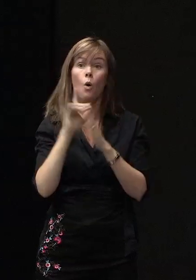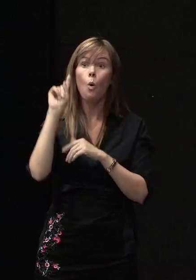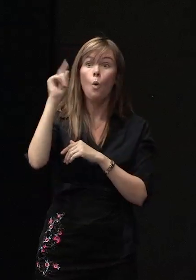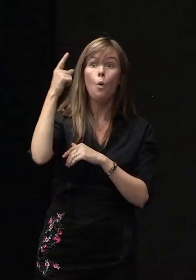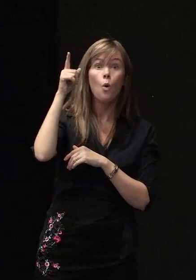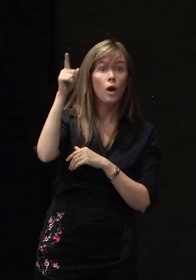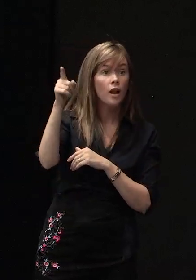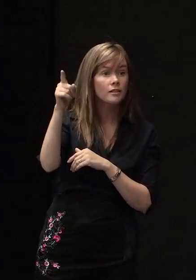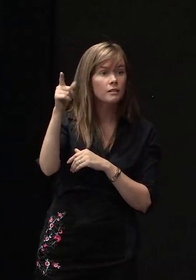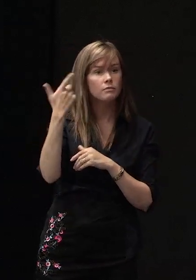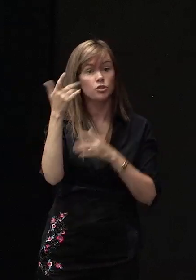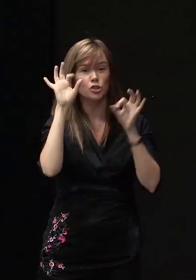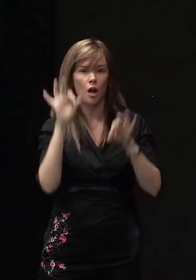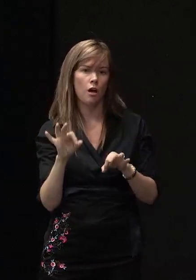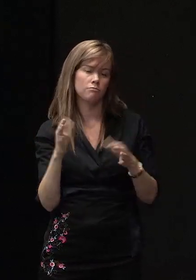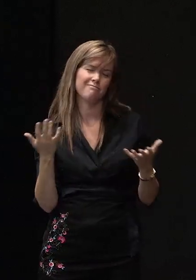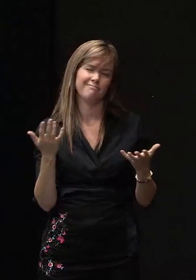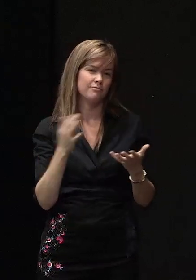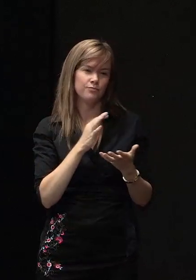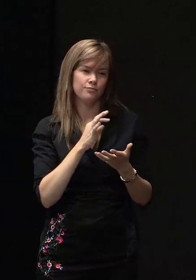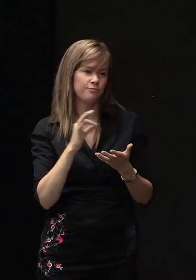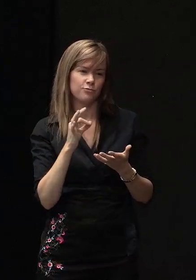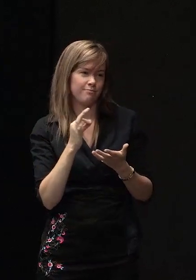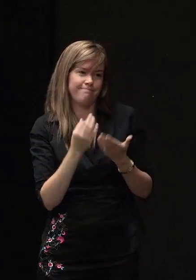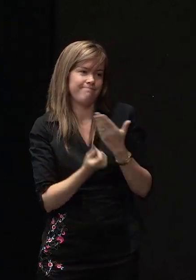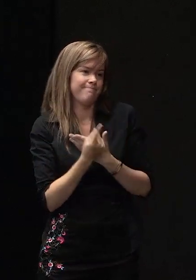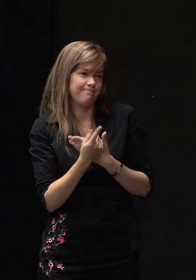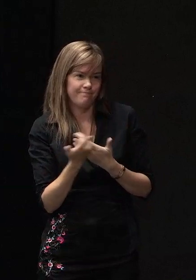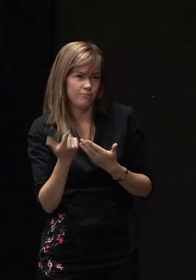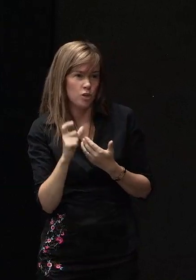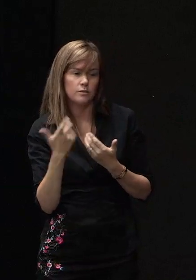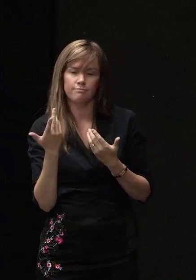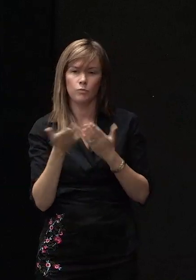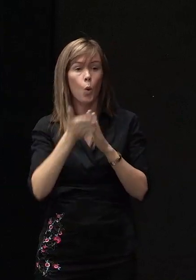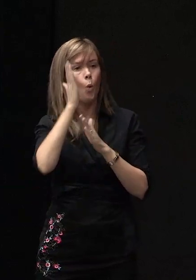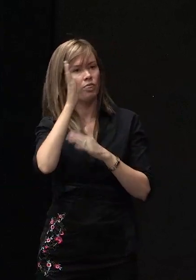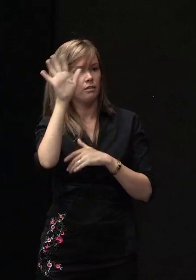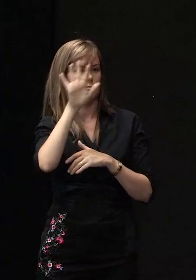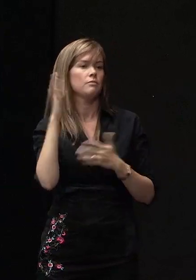snow is particularly unlikely or North Auckland, that's not a consideration.